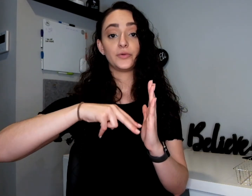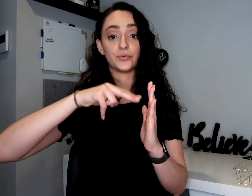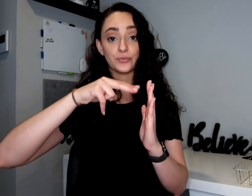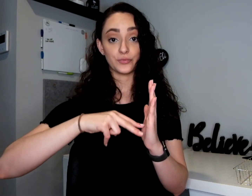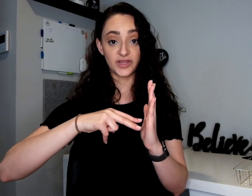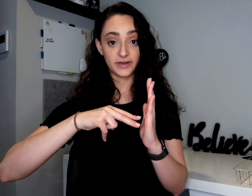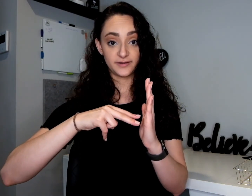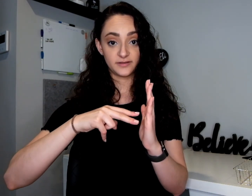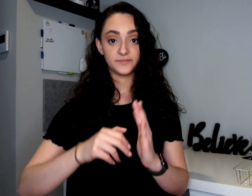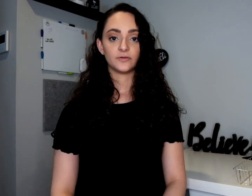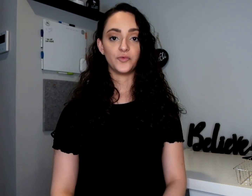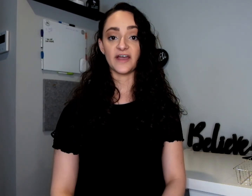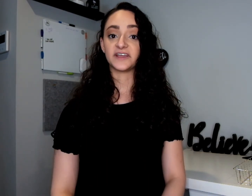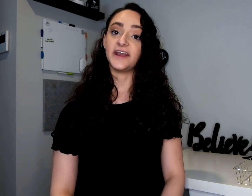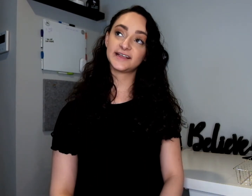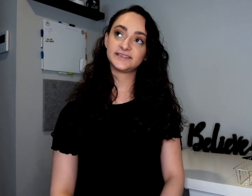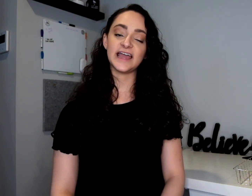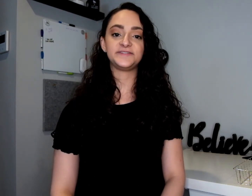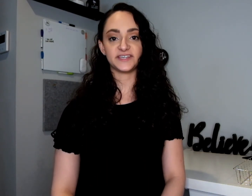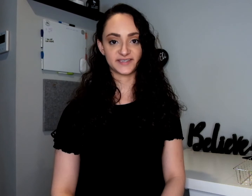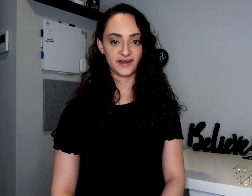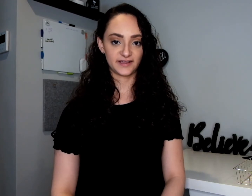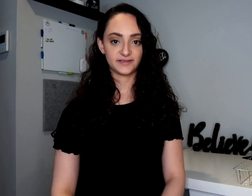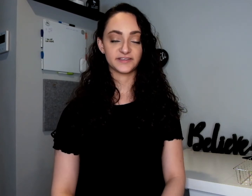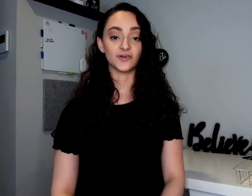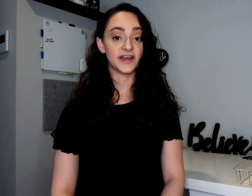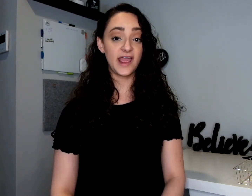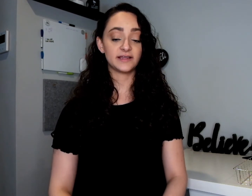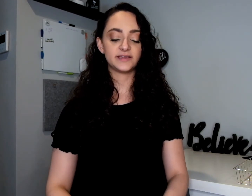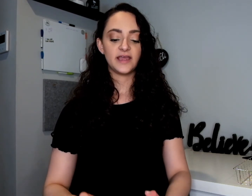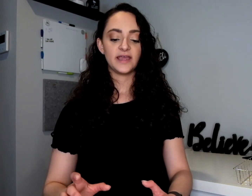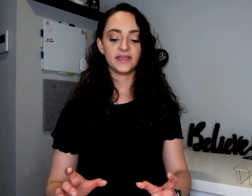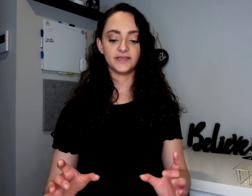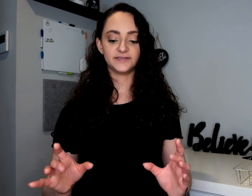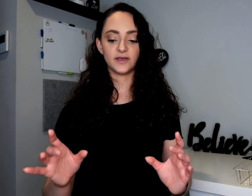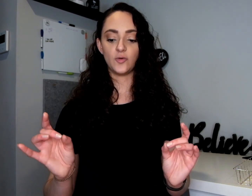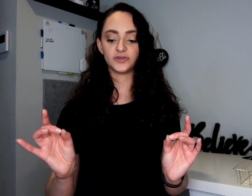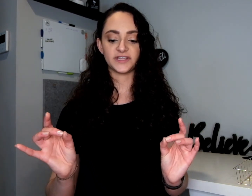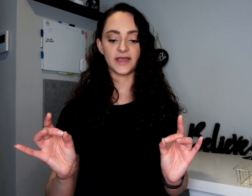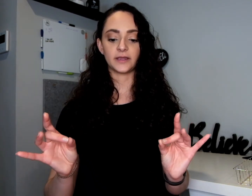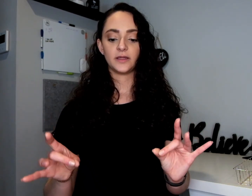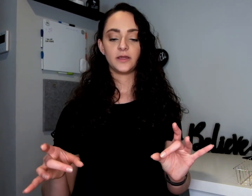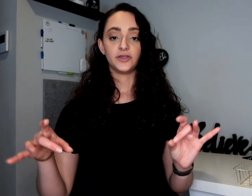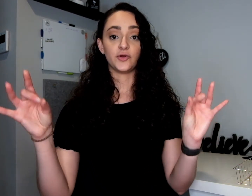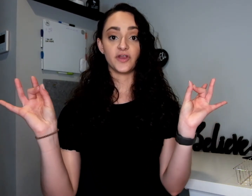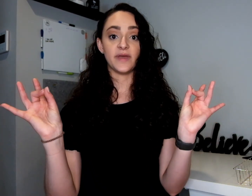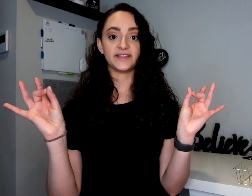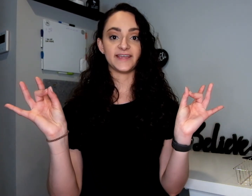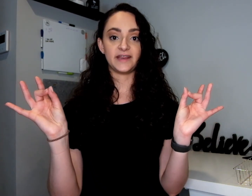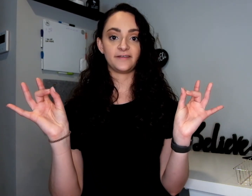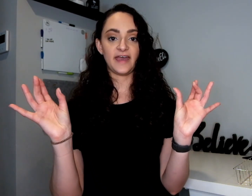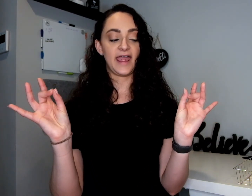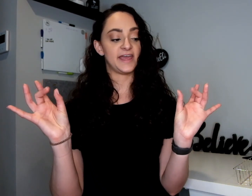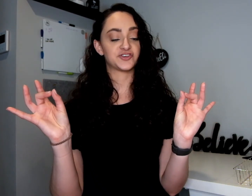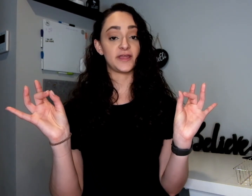Read. We have connect and disconnect. So connect is almost like you know when you're meditating that hand shape.